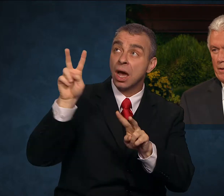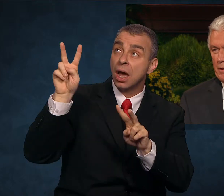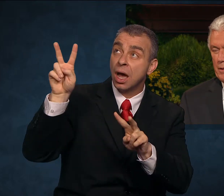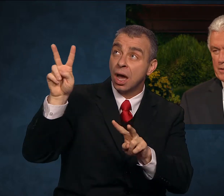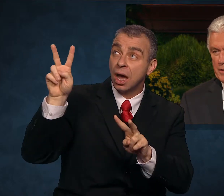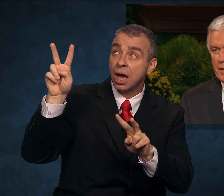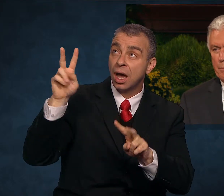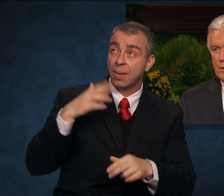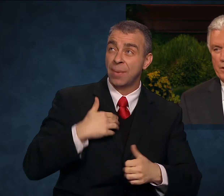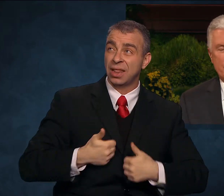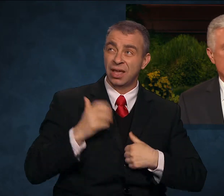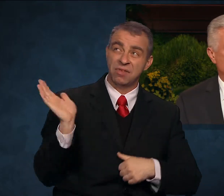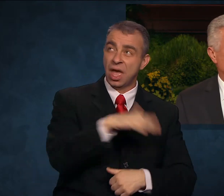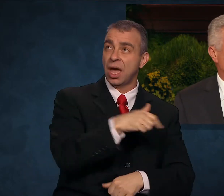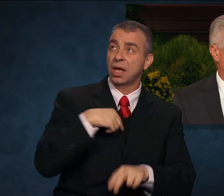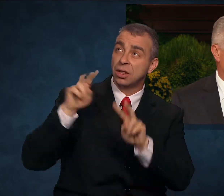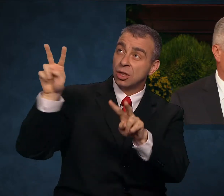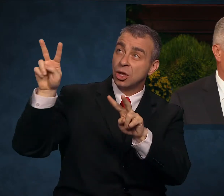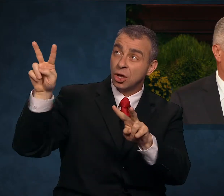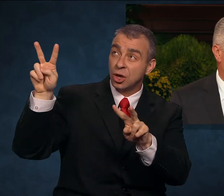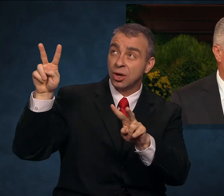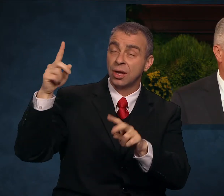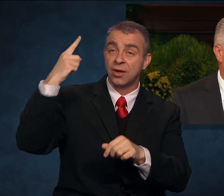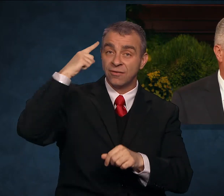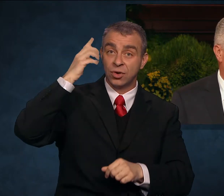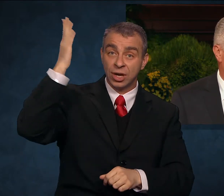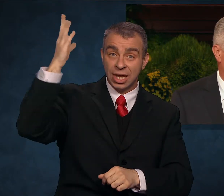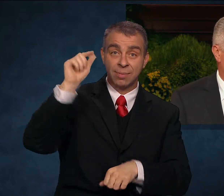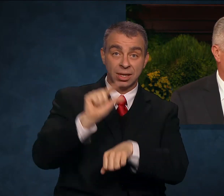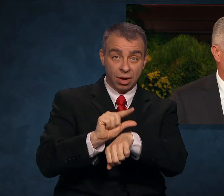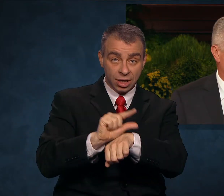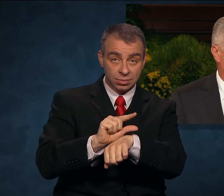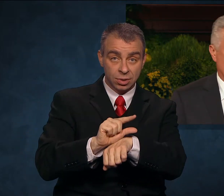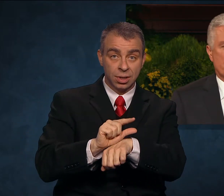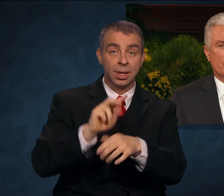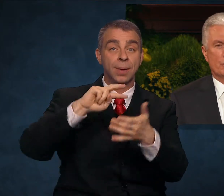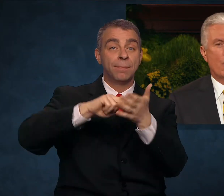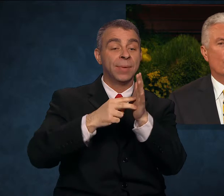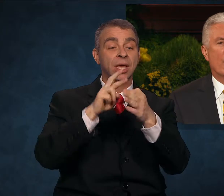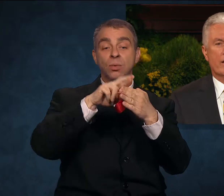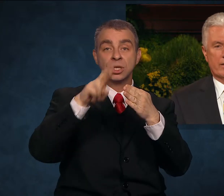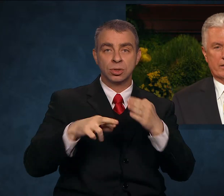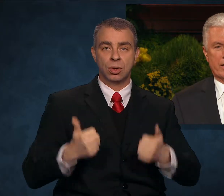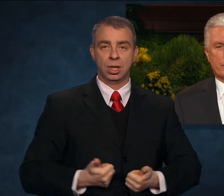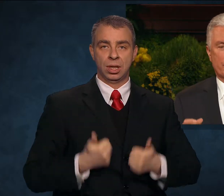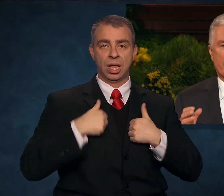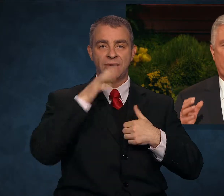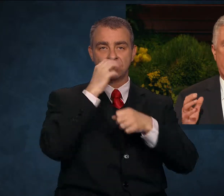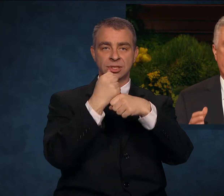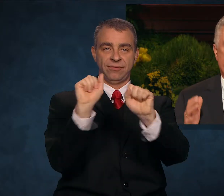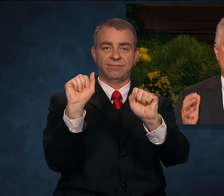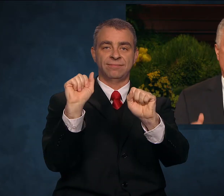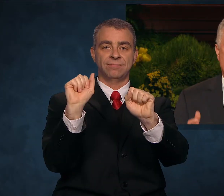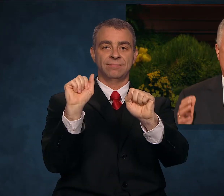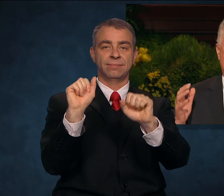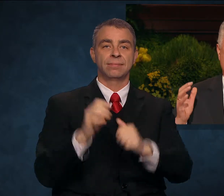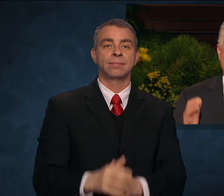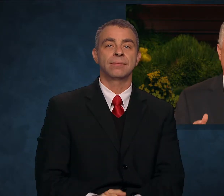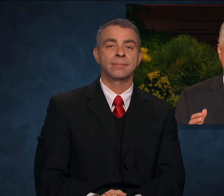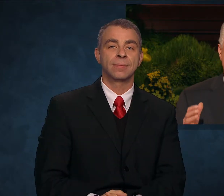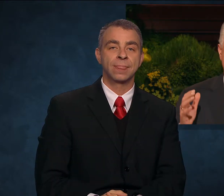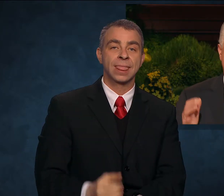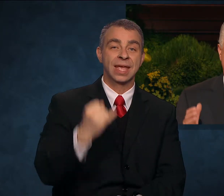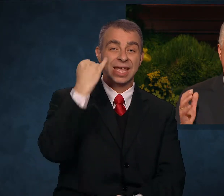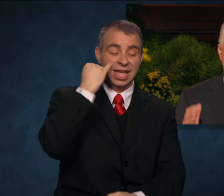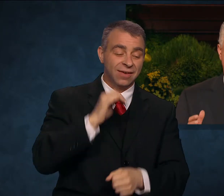the same shall save it. Those who wholeheartedly turn their lives over to our